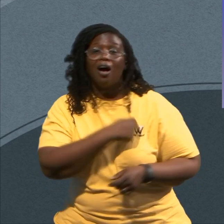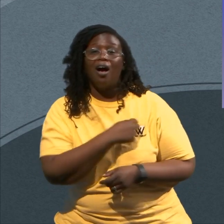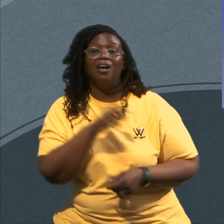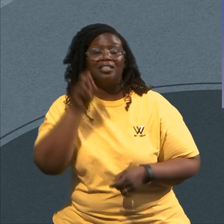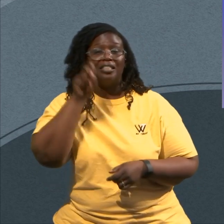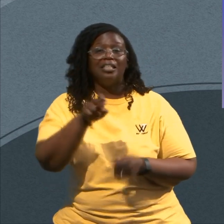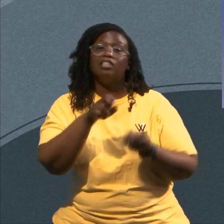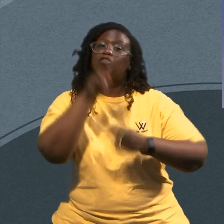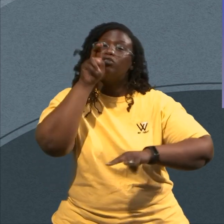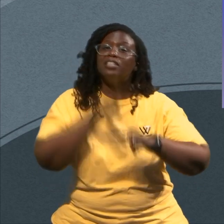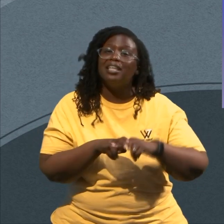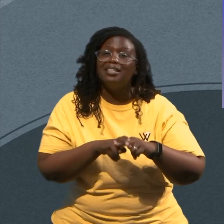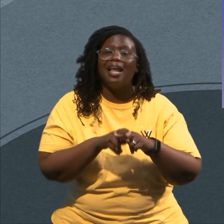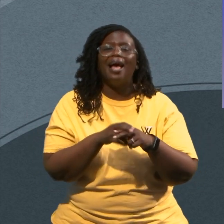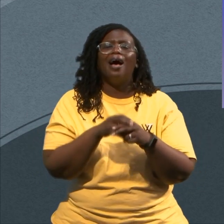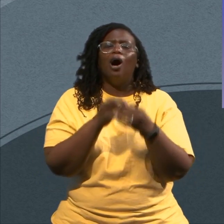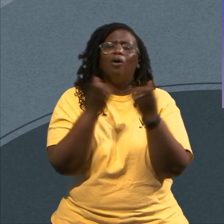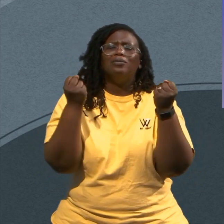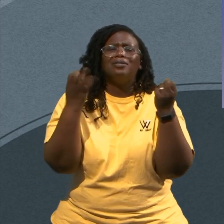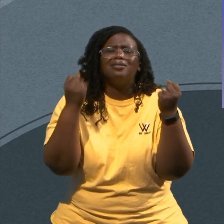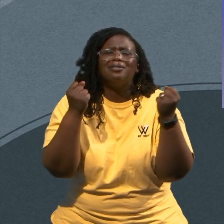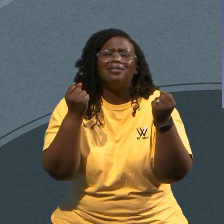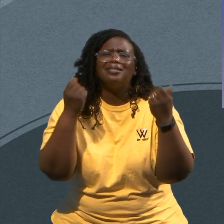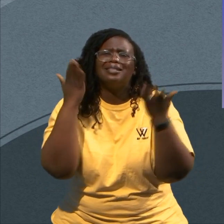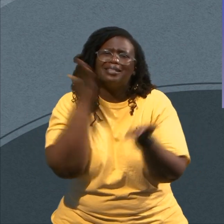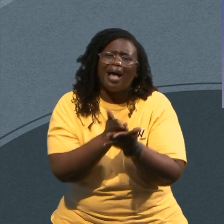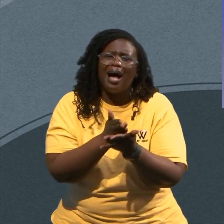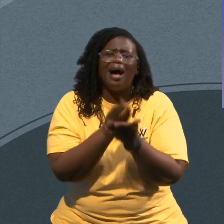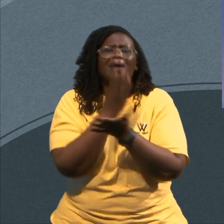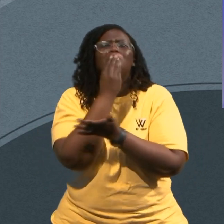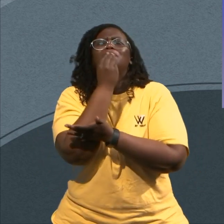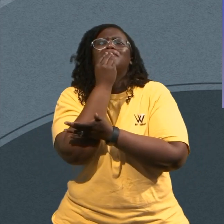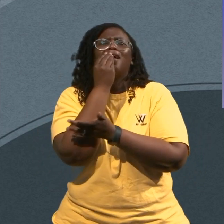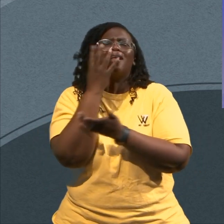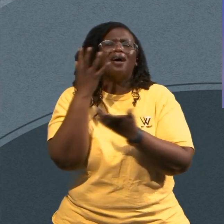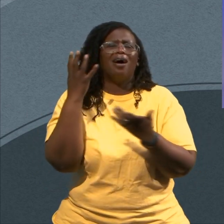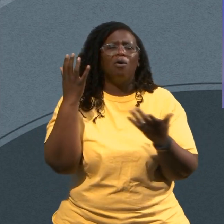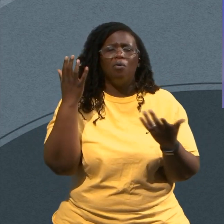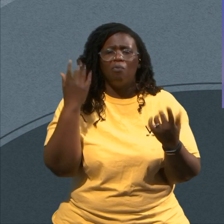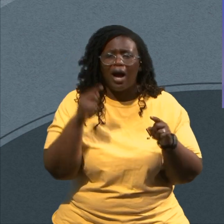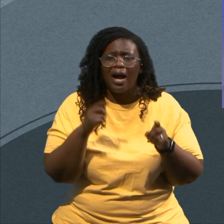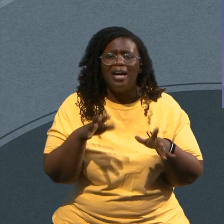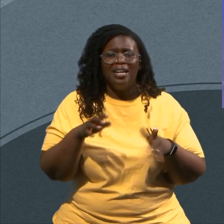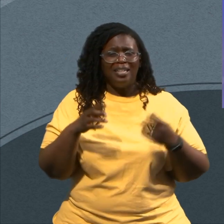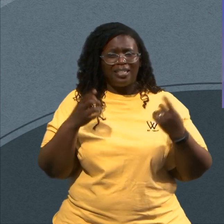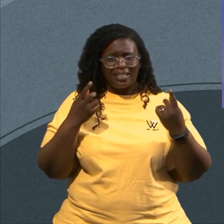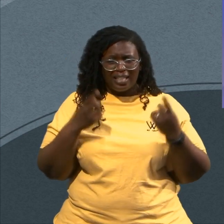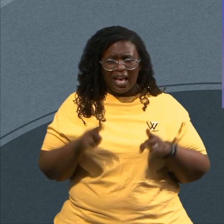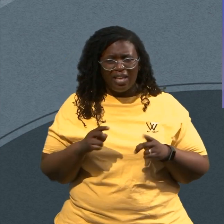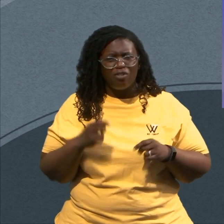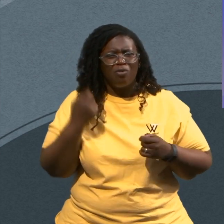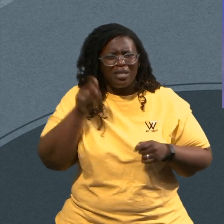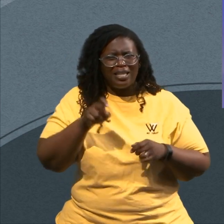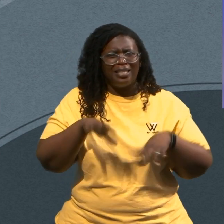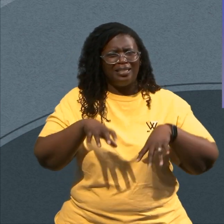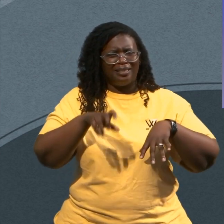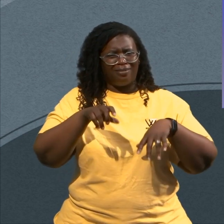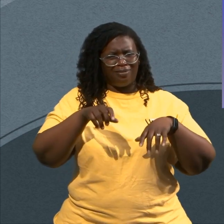down And shut Up Because when You break Your harp String You gotta Take a Moment Of self Reflection Before you Say